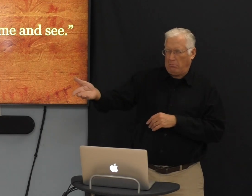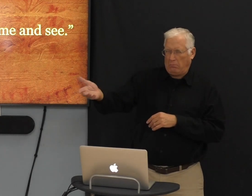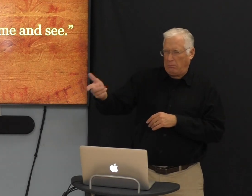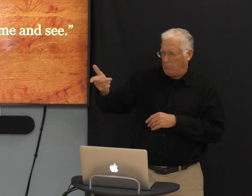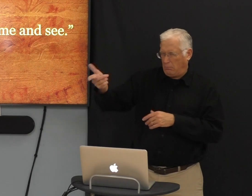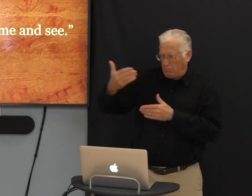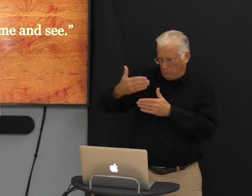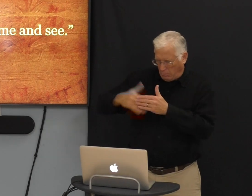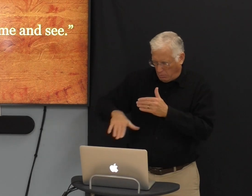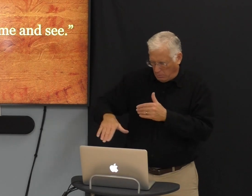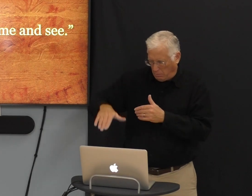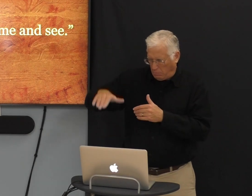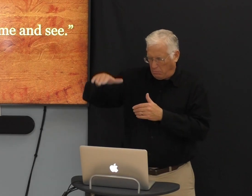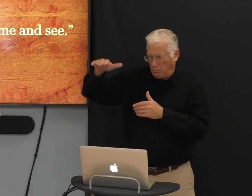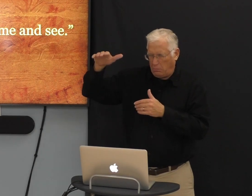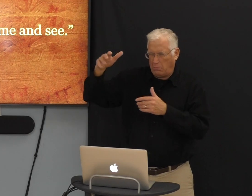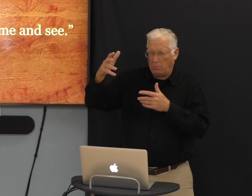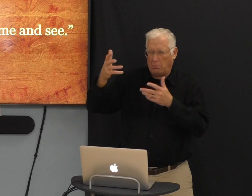was born.